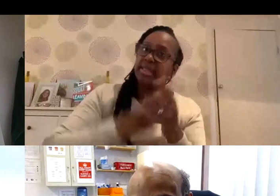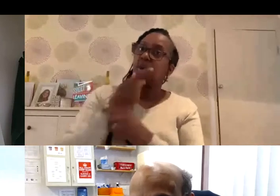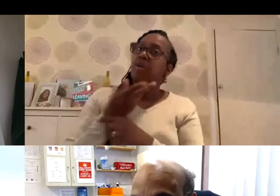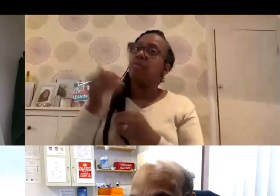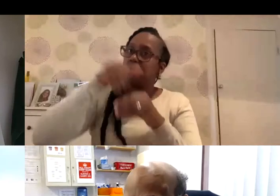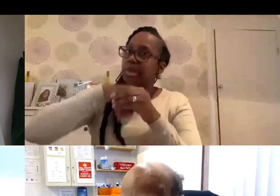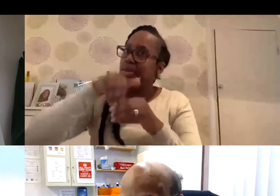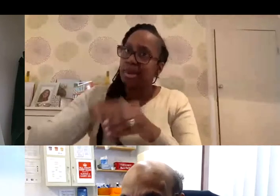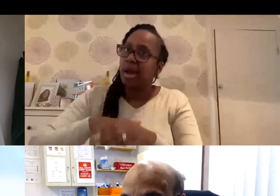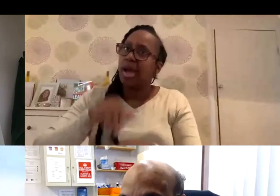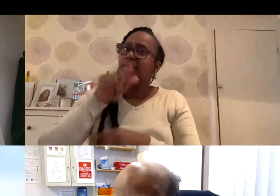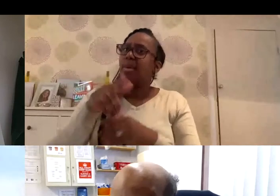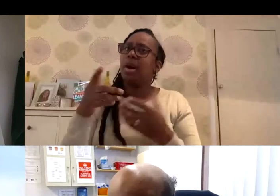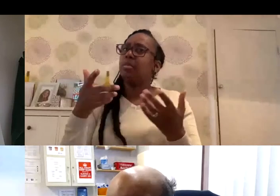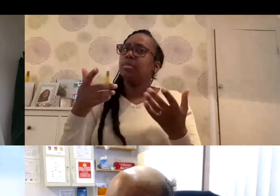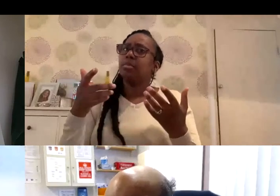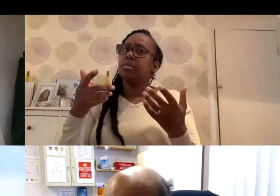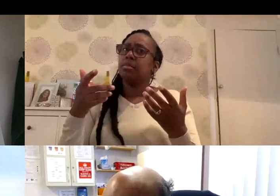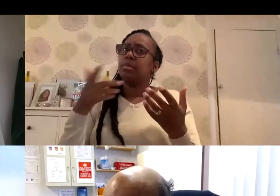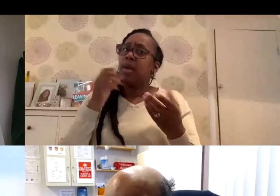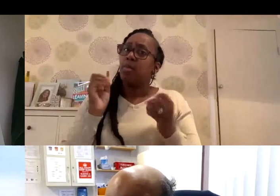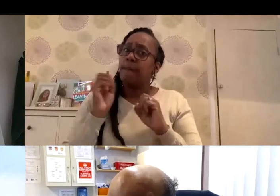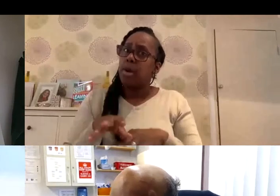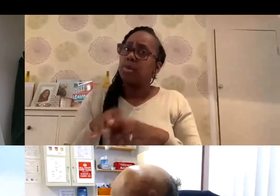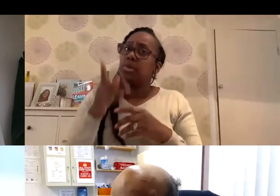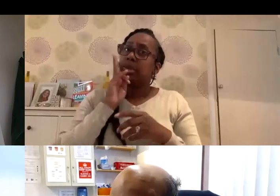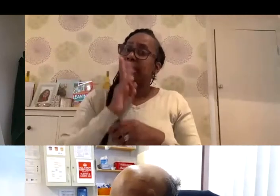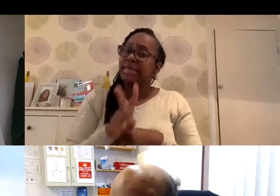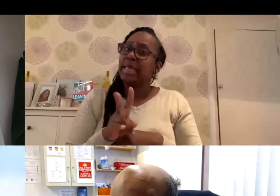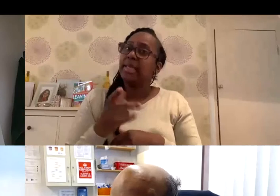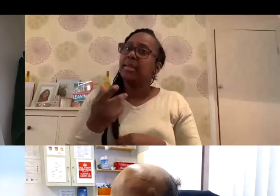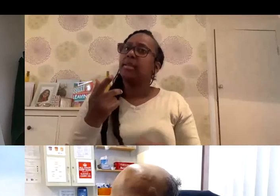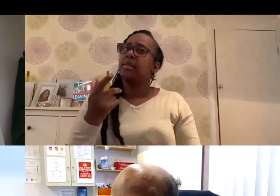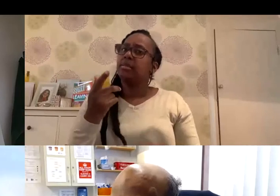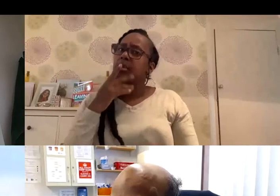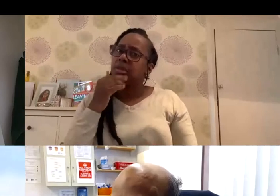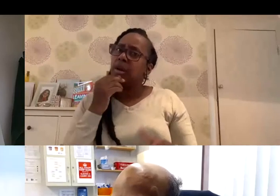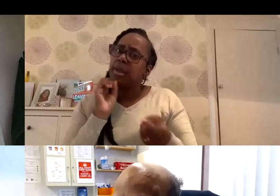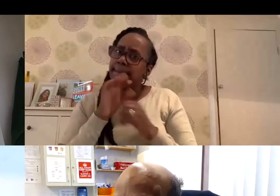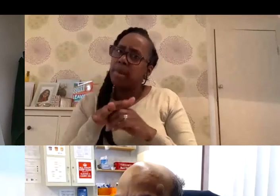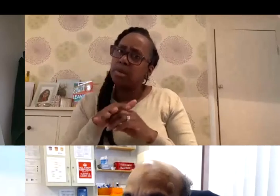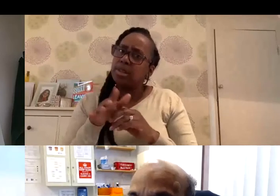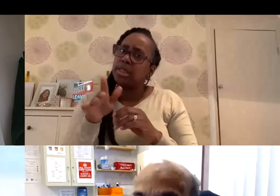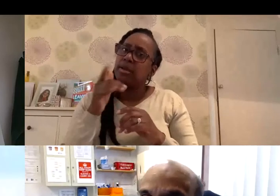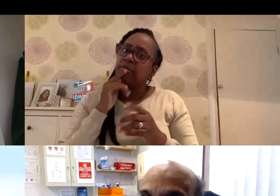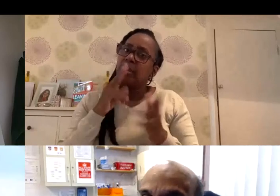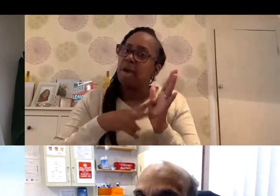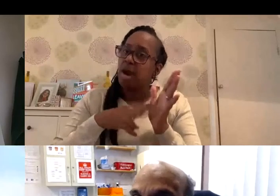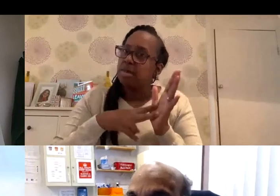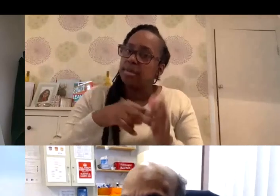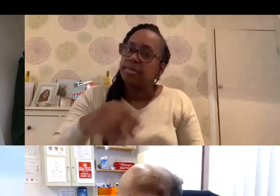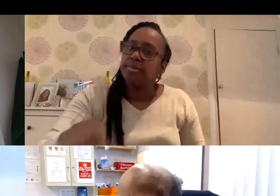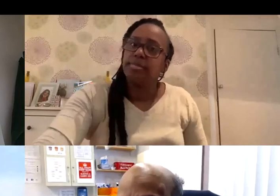ingredients, which I'm sure Nisha will post in the chat for you. So you can see, I think I can see someone's already posted the one for the Pfizer. It